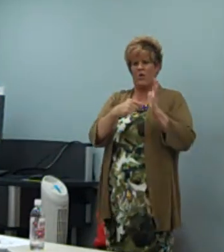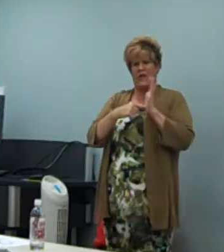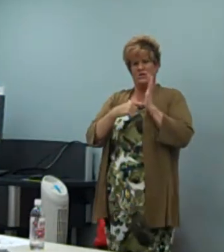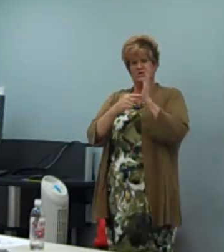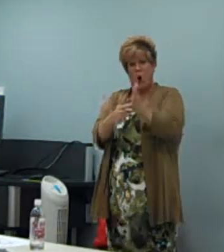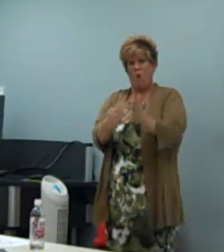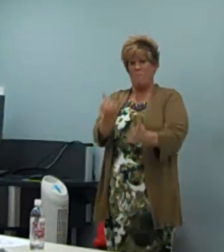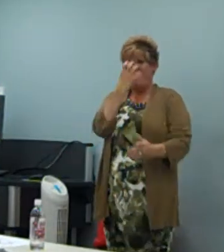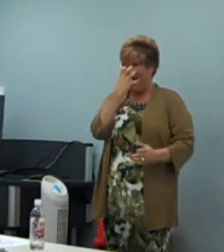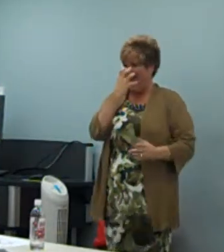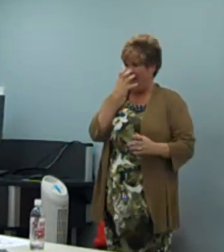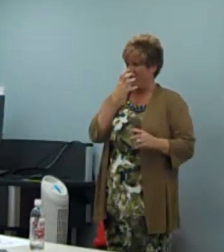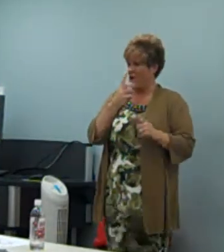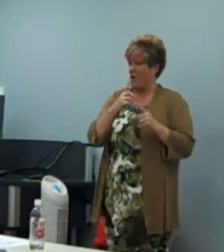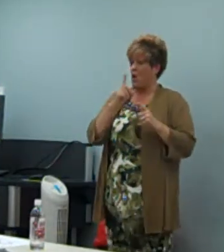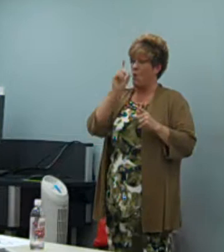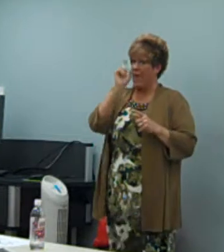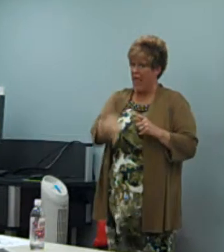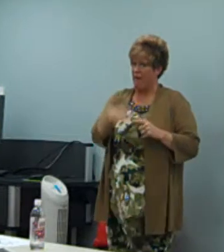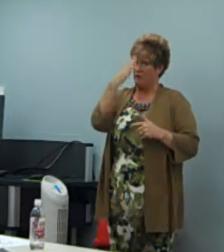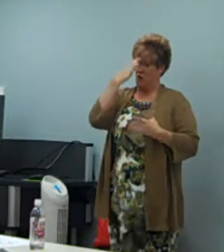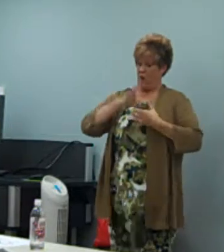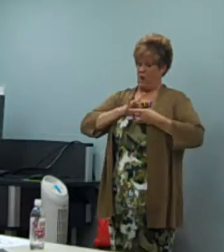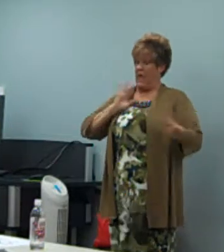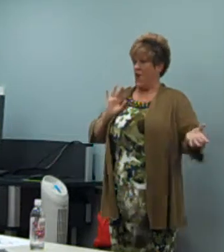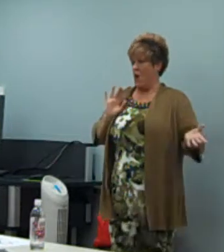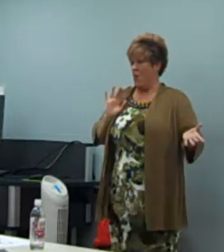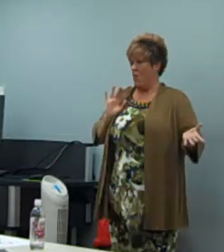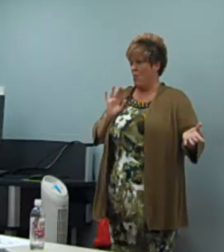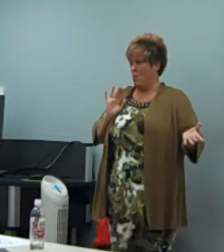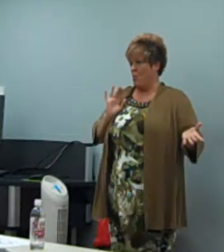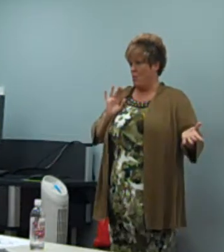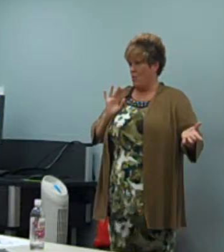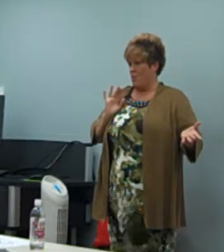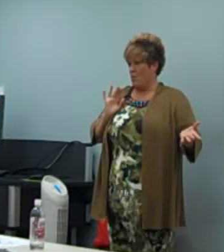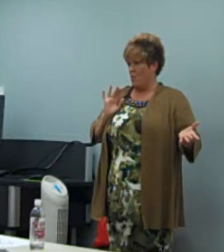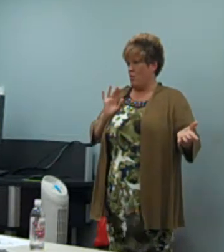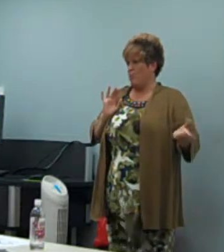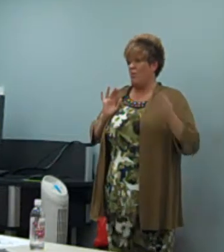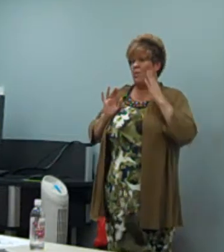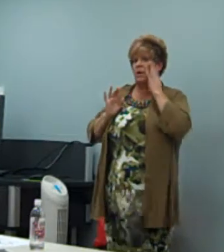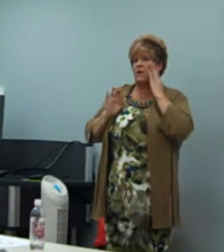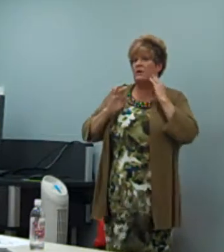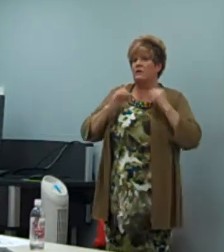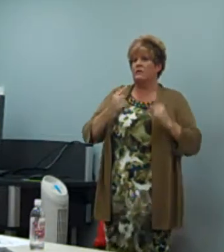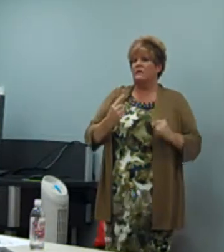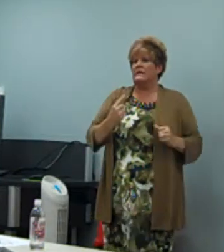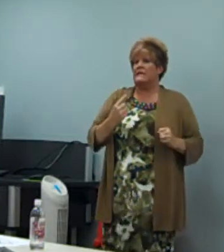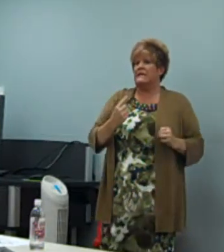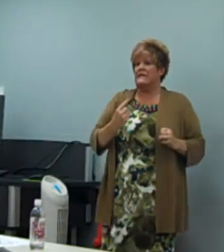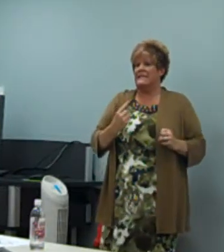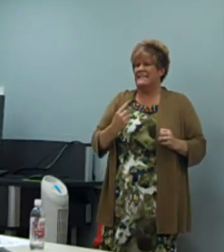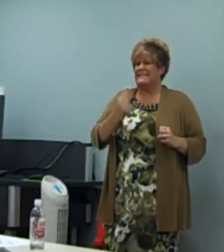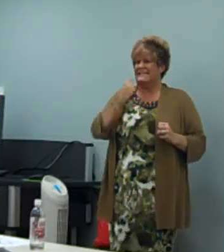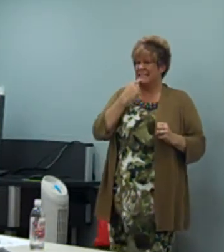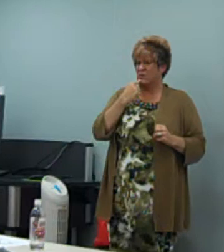mad at the person they're talking to on the other side of the phone. You have to know when to let go, and not to connect emotionally.